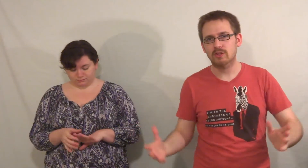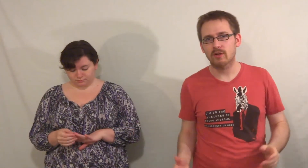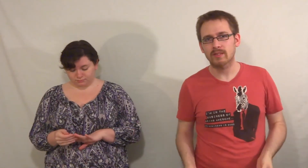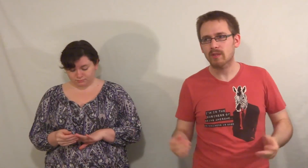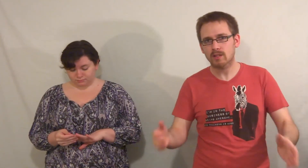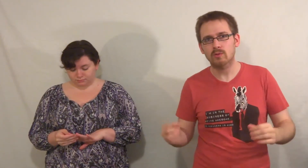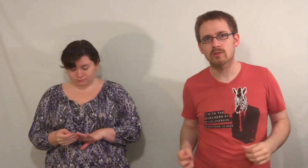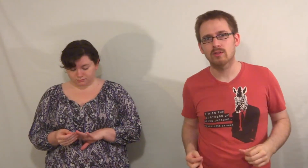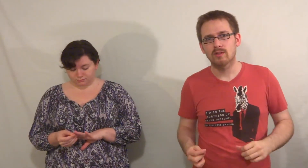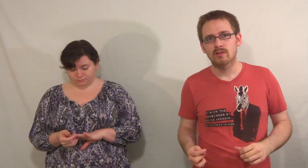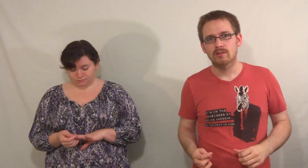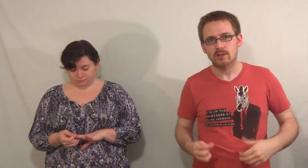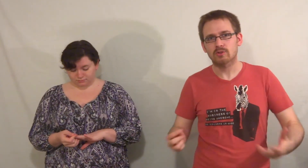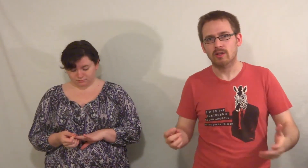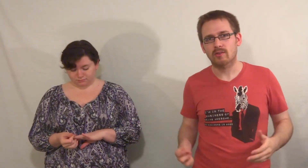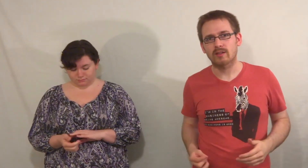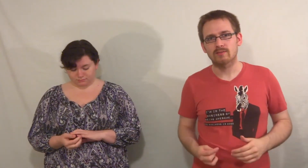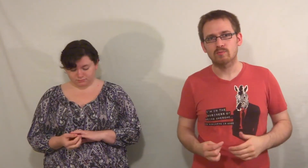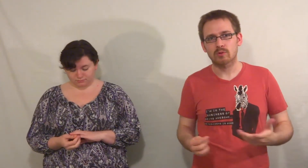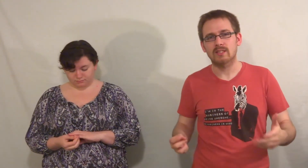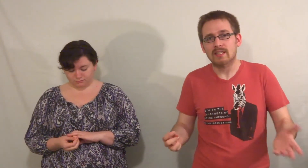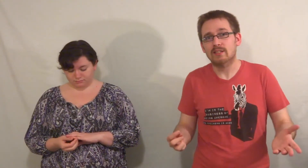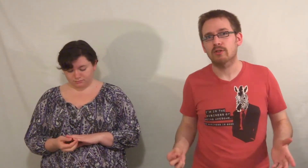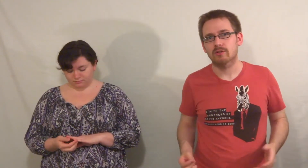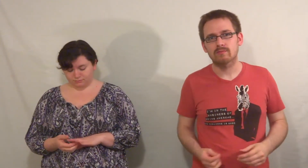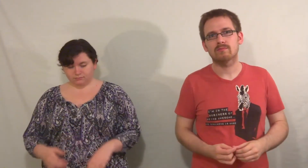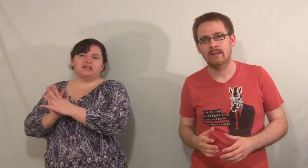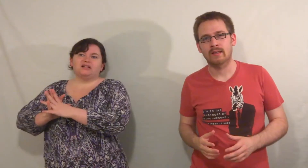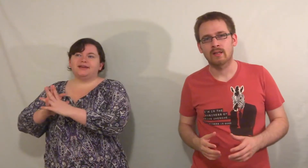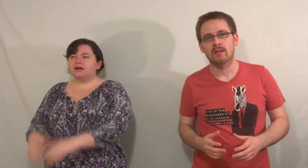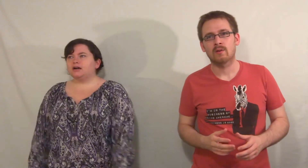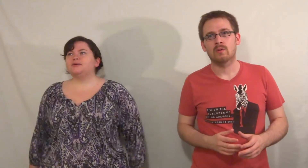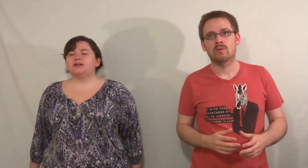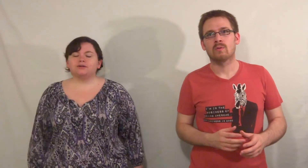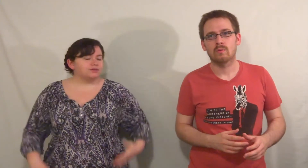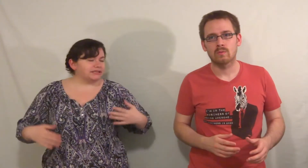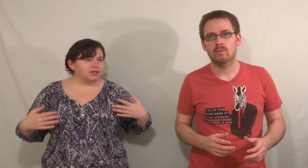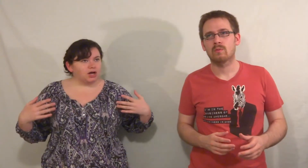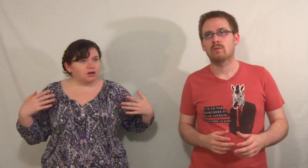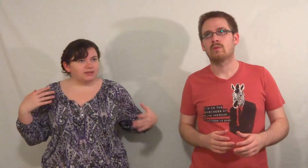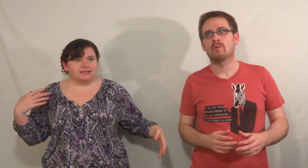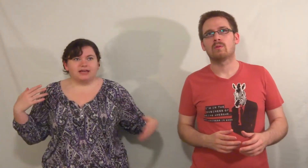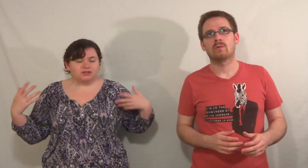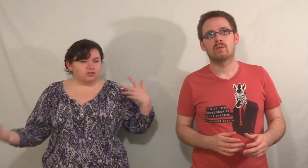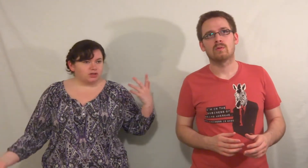genome is being used to construct things, proteins in this creature. Now, we don't really know what this extra